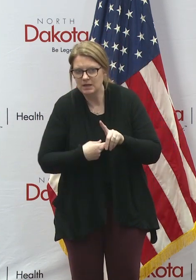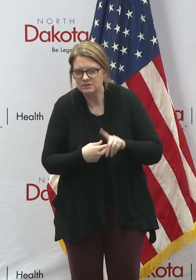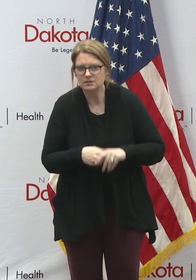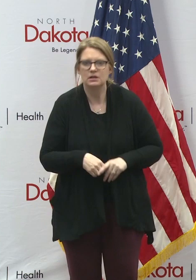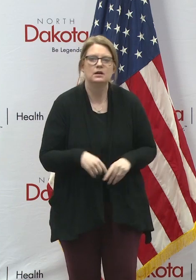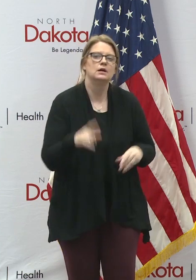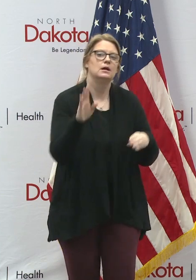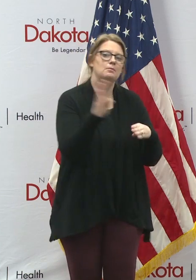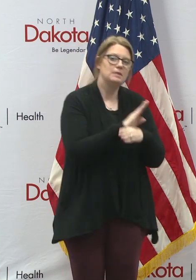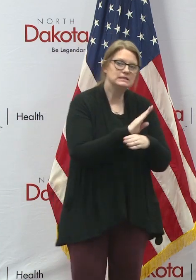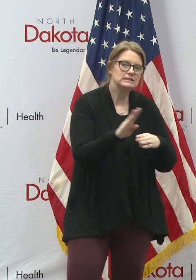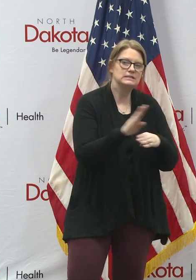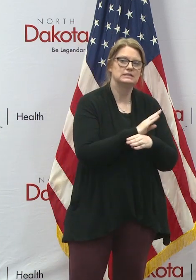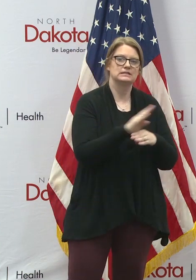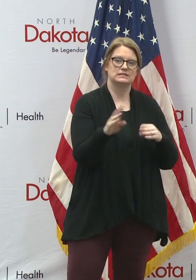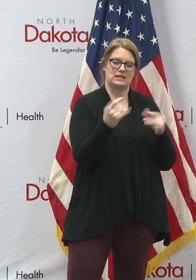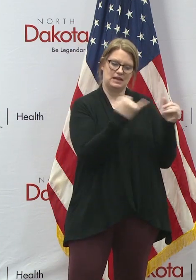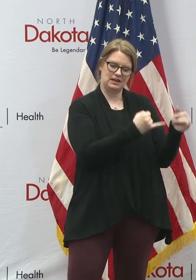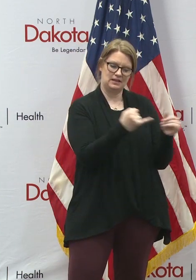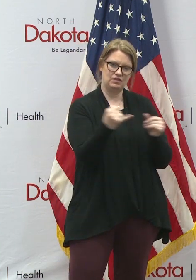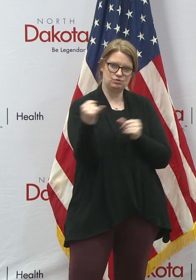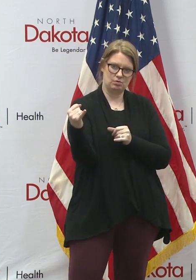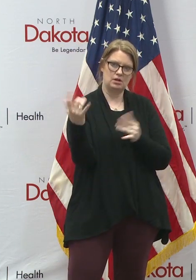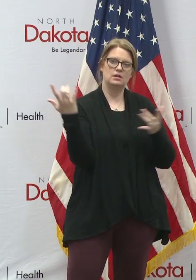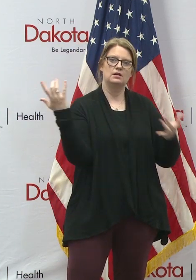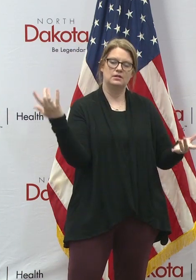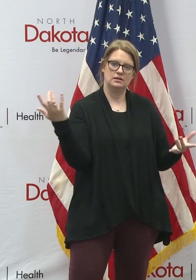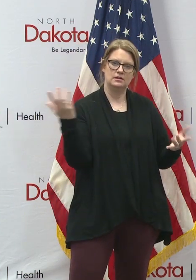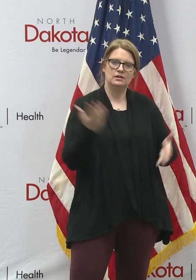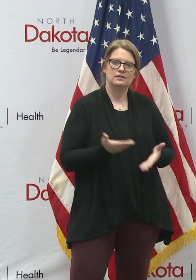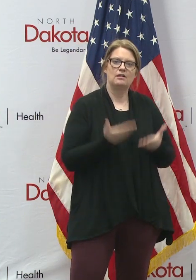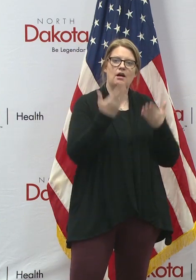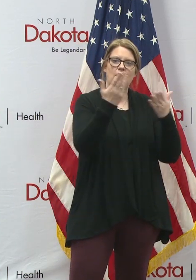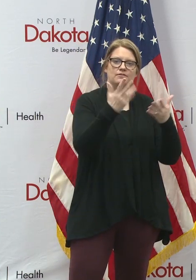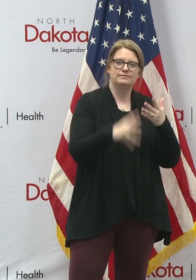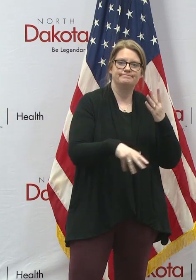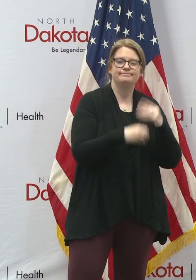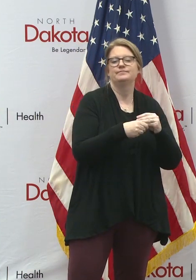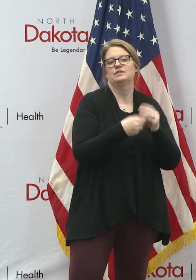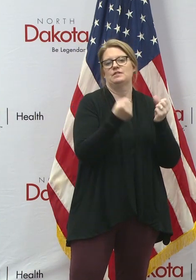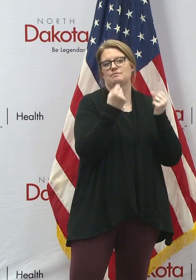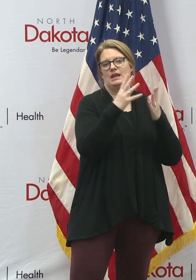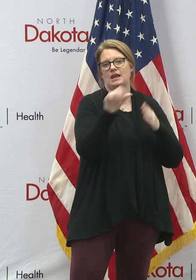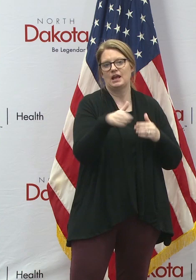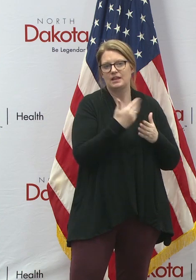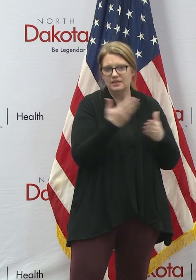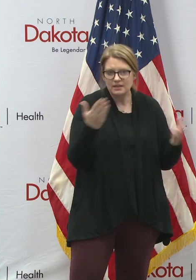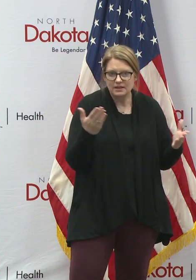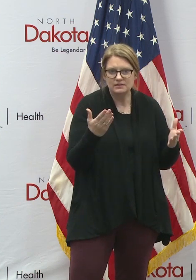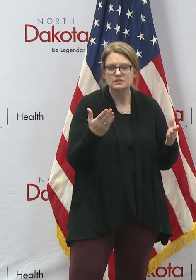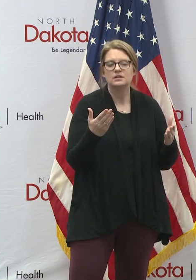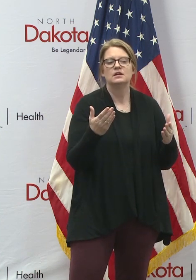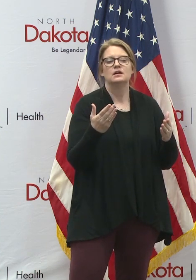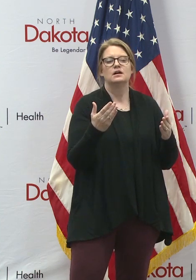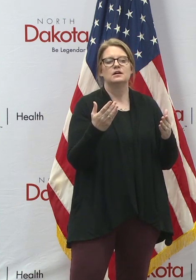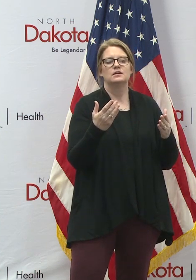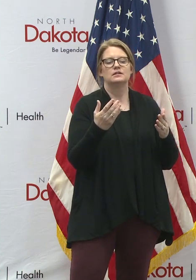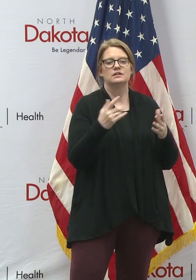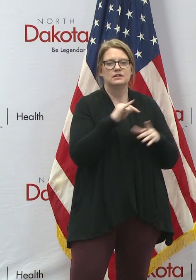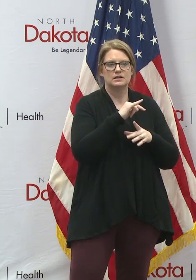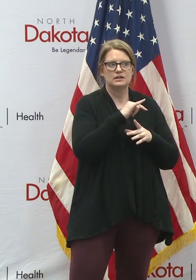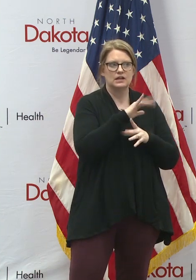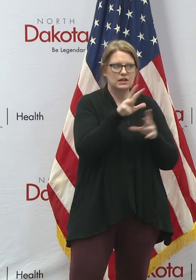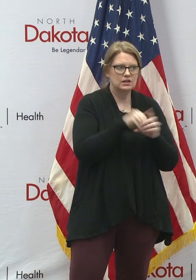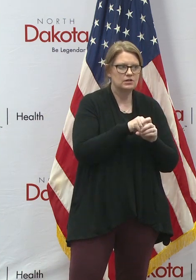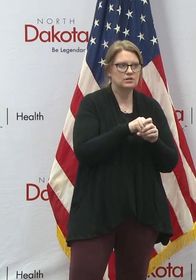we're working with businesses on a case-by-case basis to offer extensions for numerous other tax types that we administer to include, but not